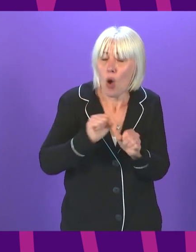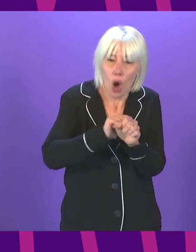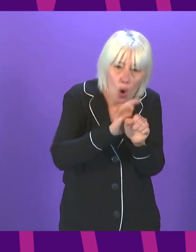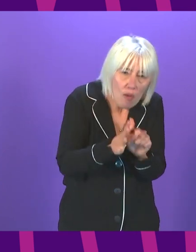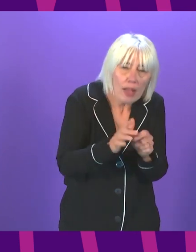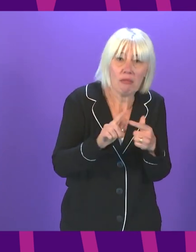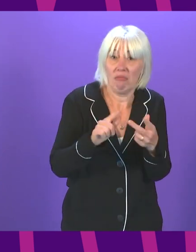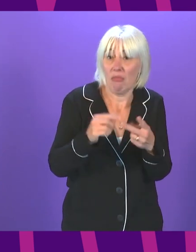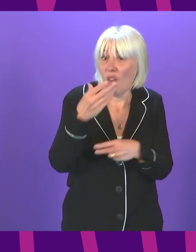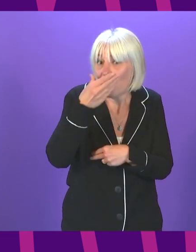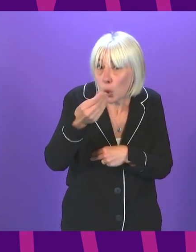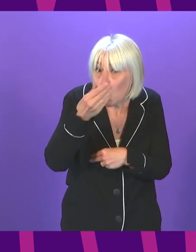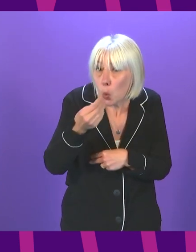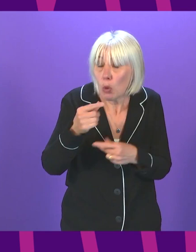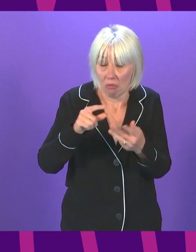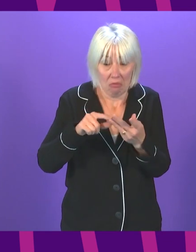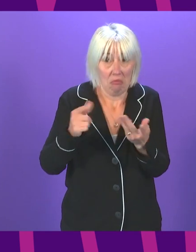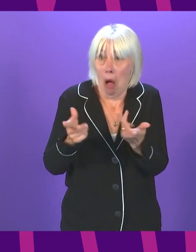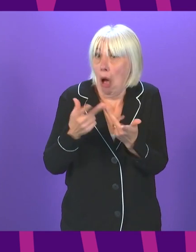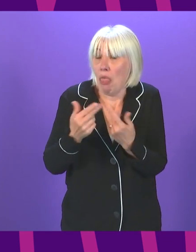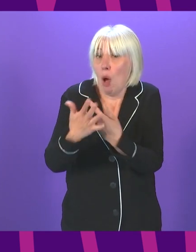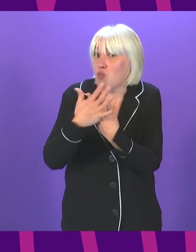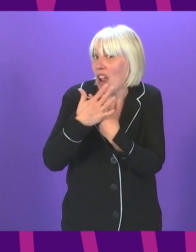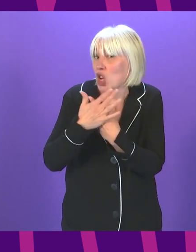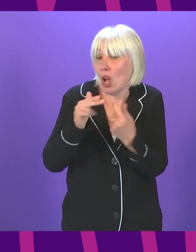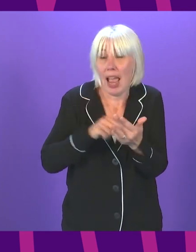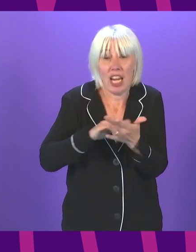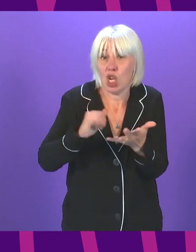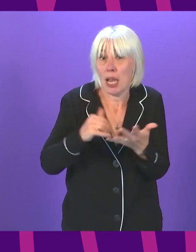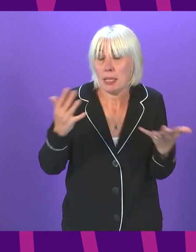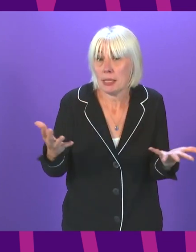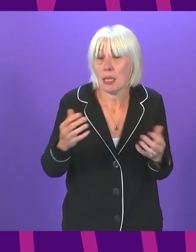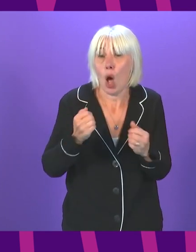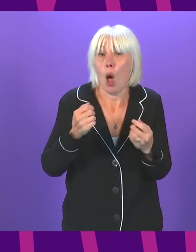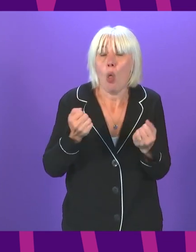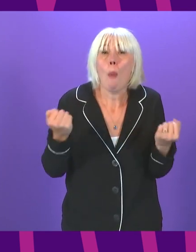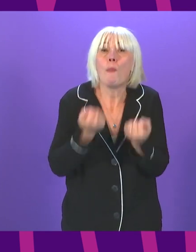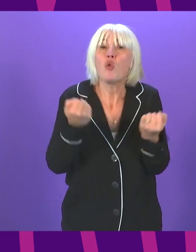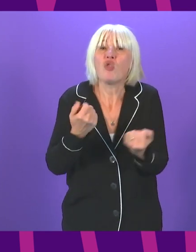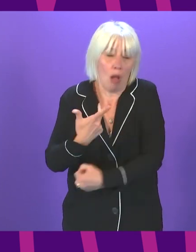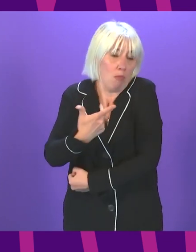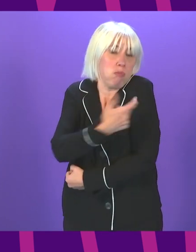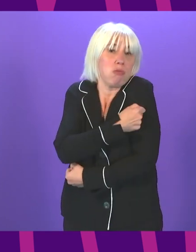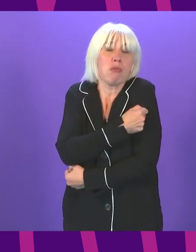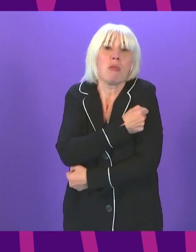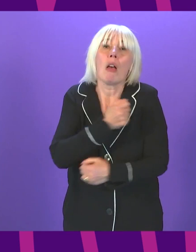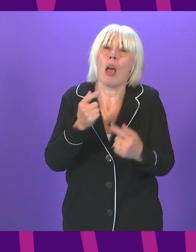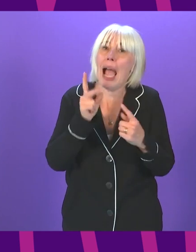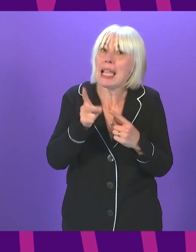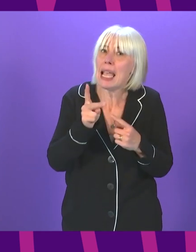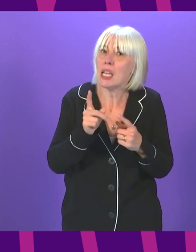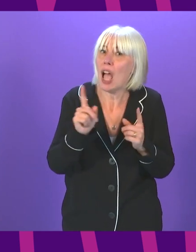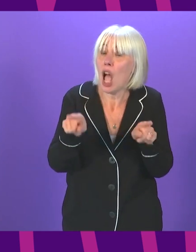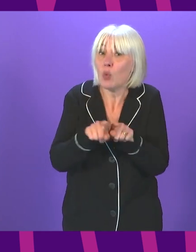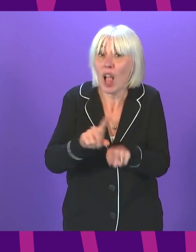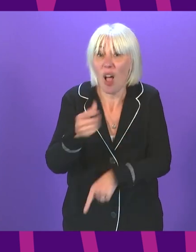with flu and also the wider NHS pressures? When will the booster programme begin? And what plans are in place to ensure that the role of